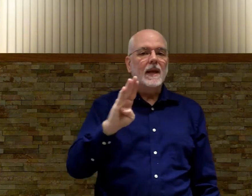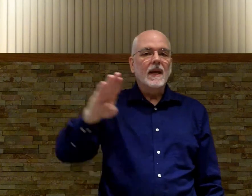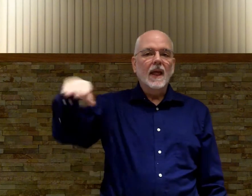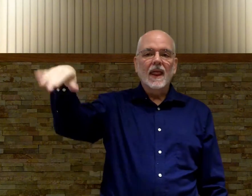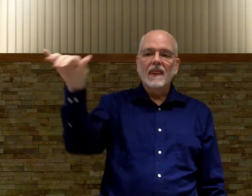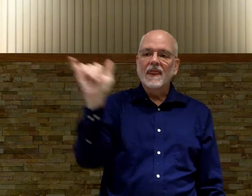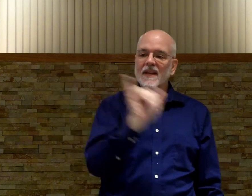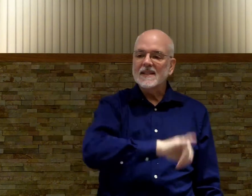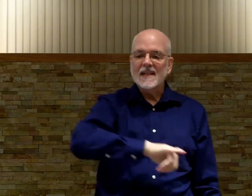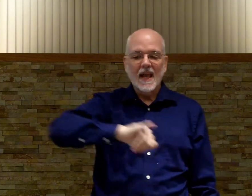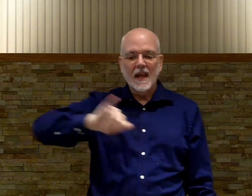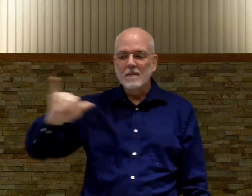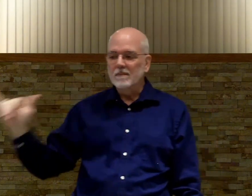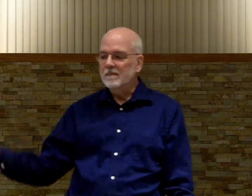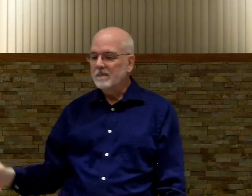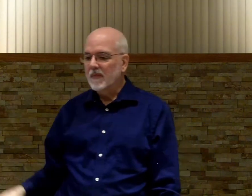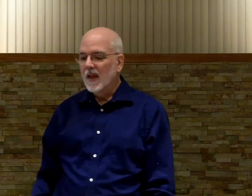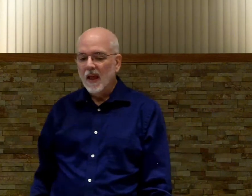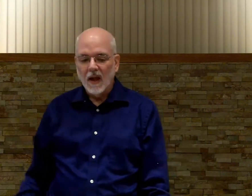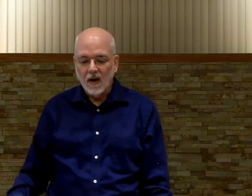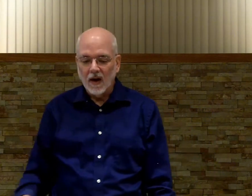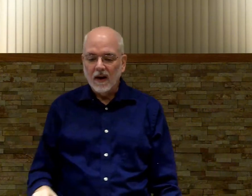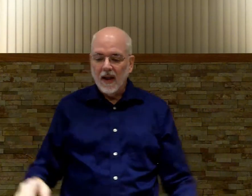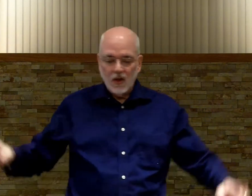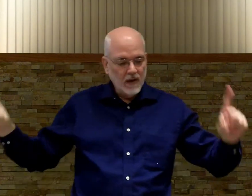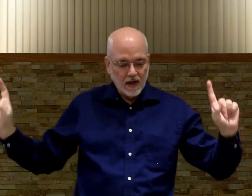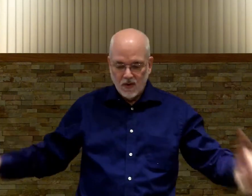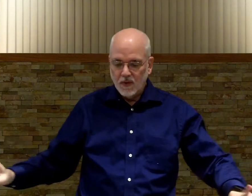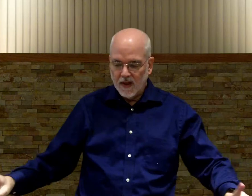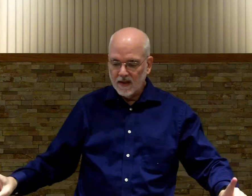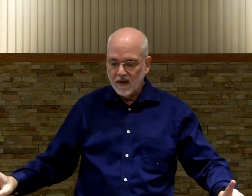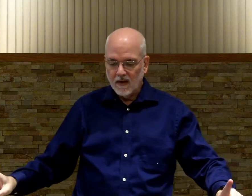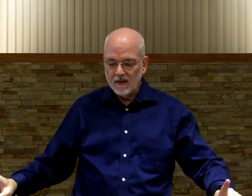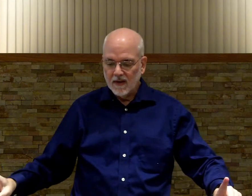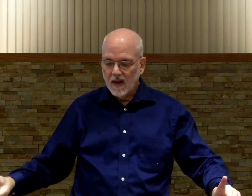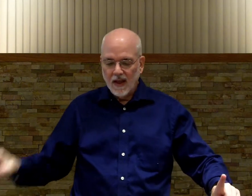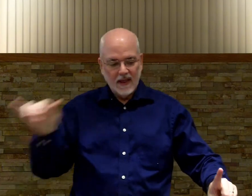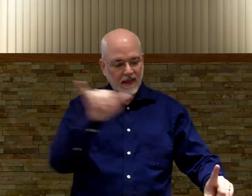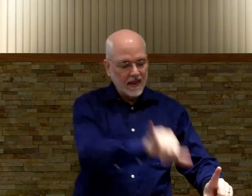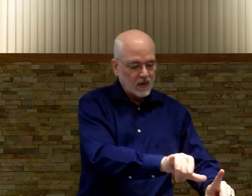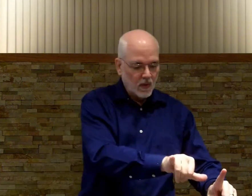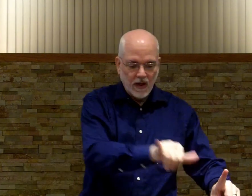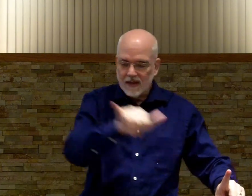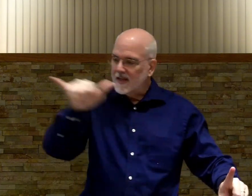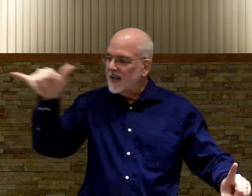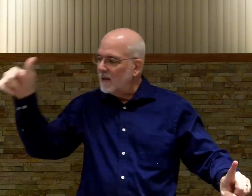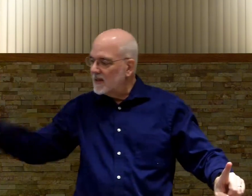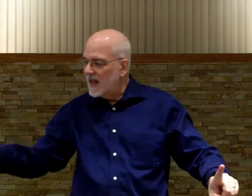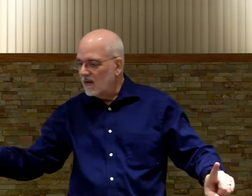the same all right you got two things here this one is the same as that